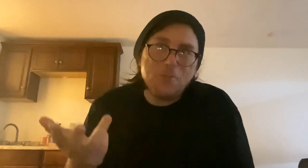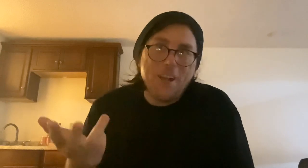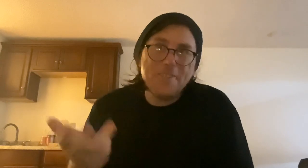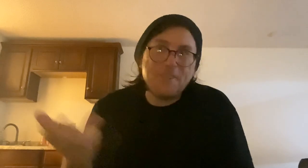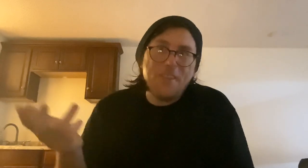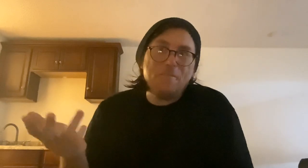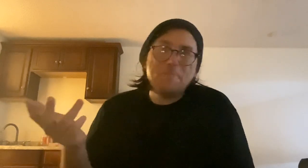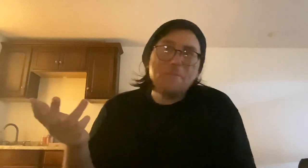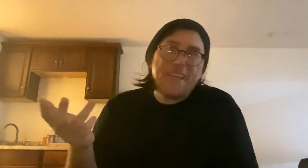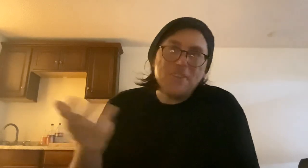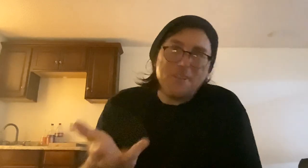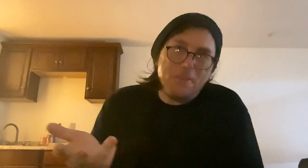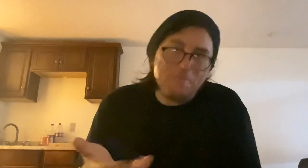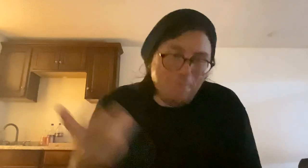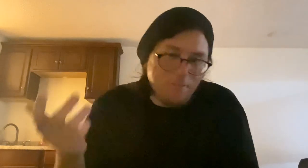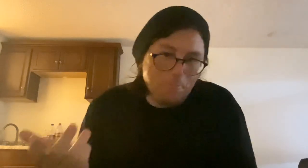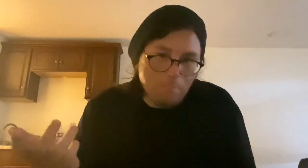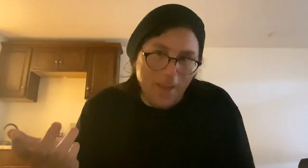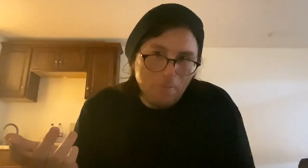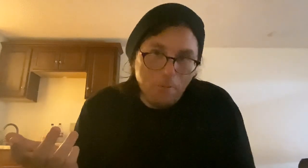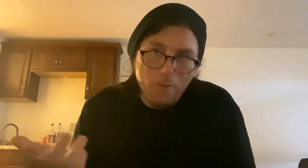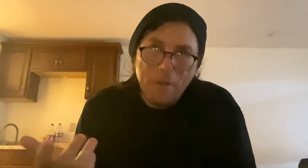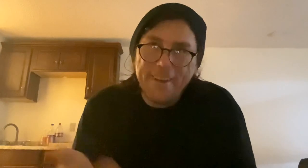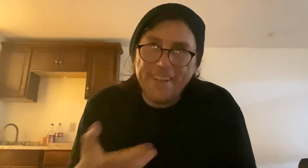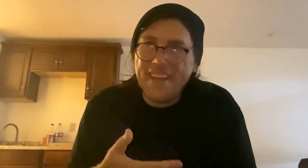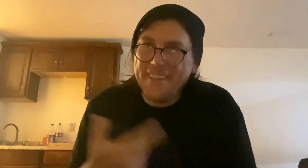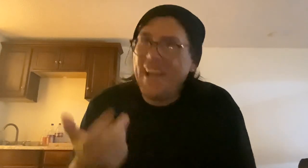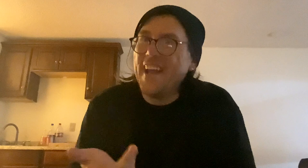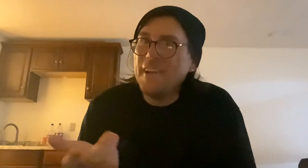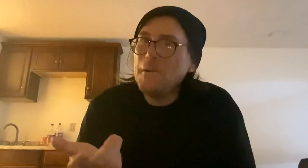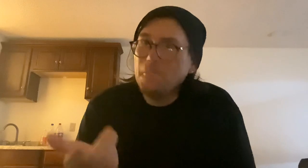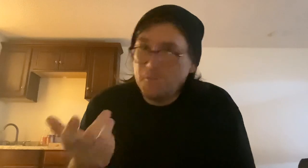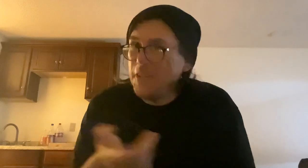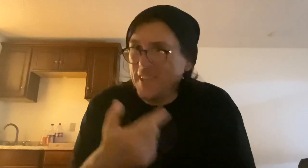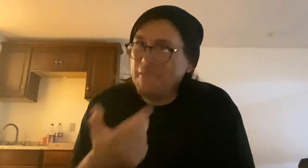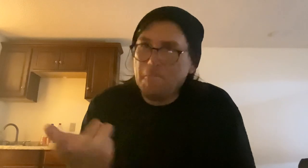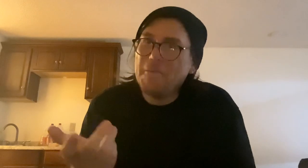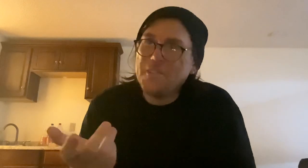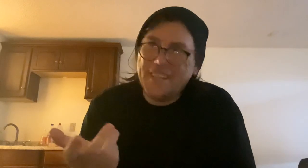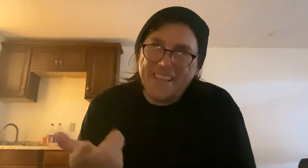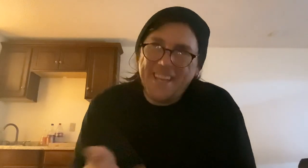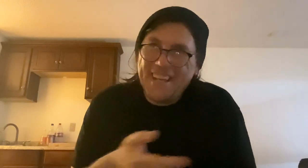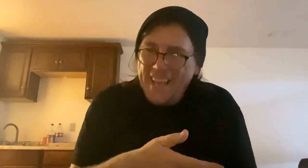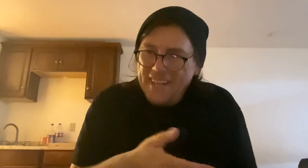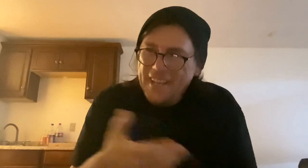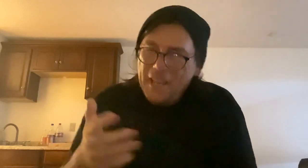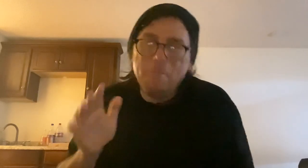twice, the first publication, a bad rapport about it, and the guy was wealthy enough. He published it again, he he put